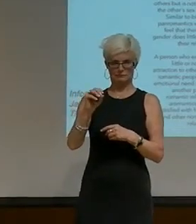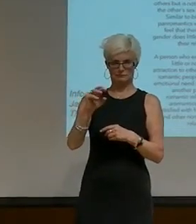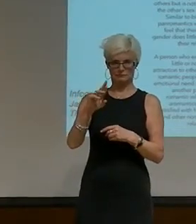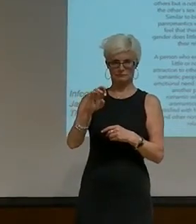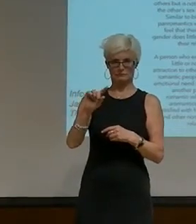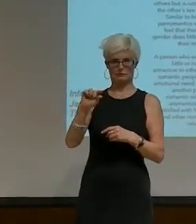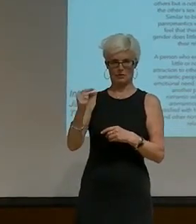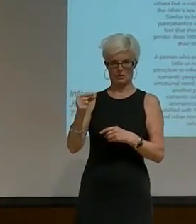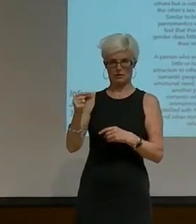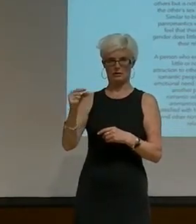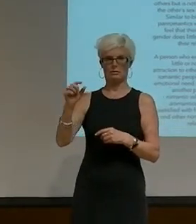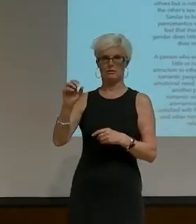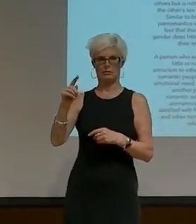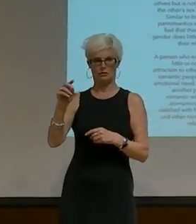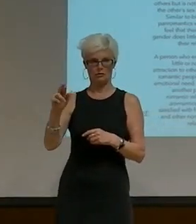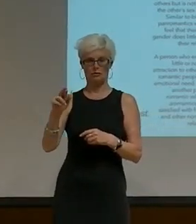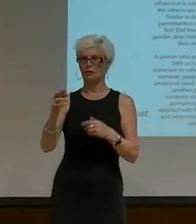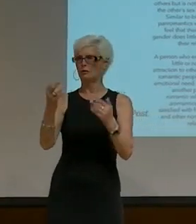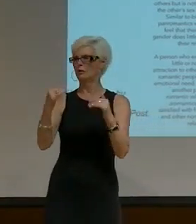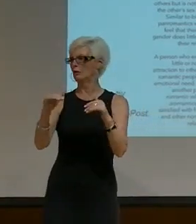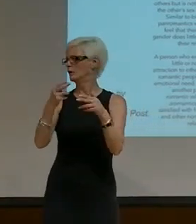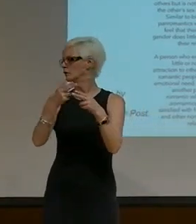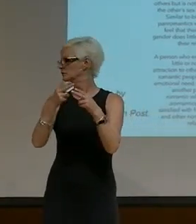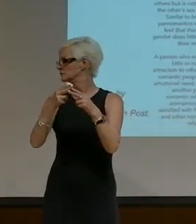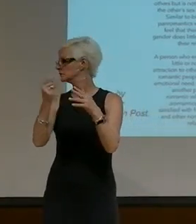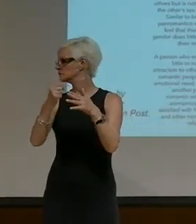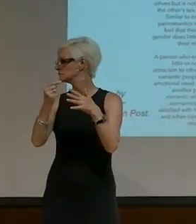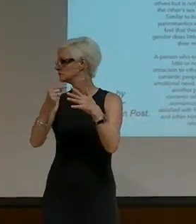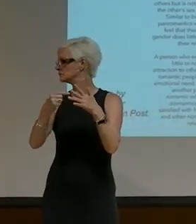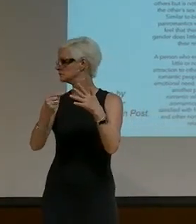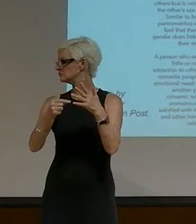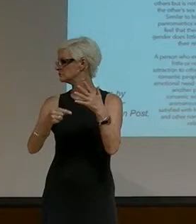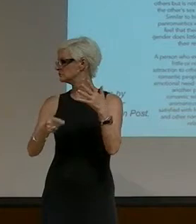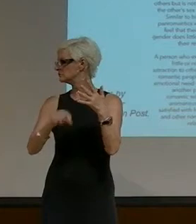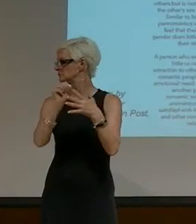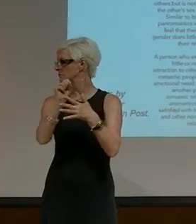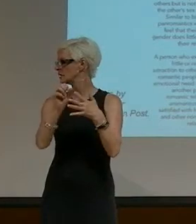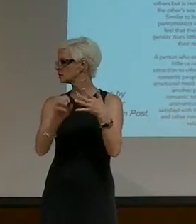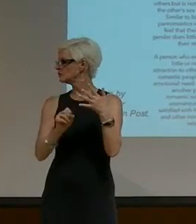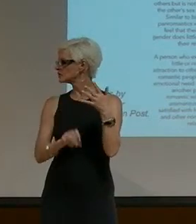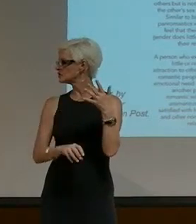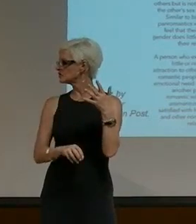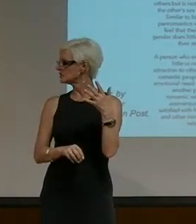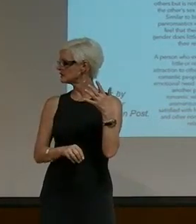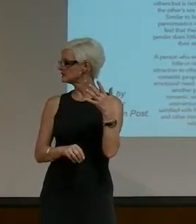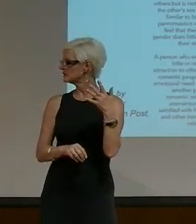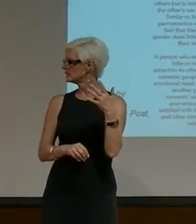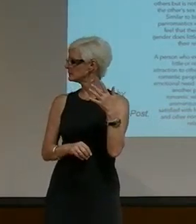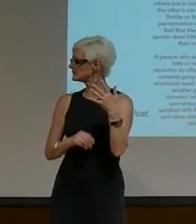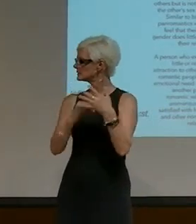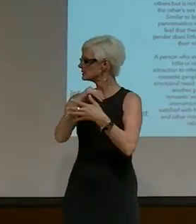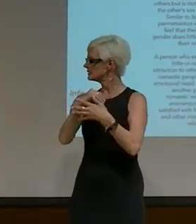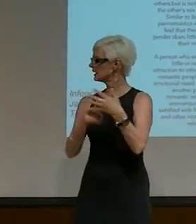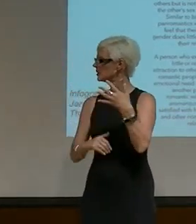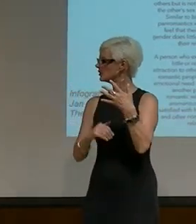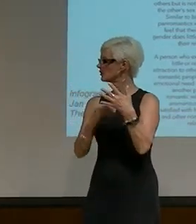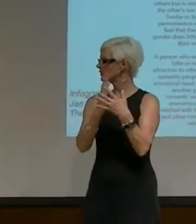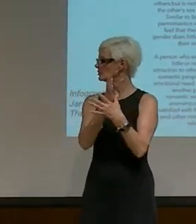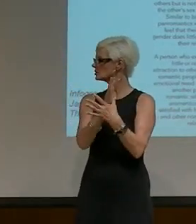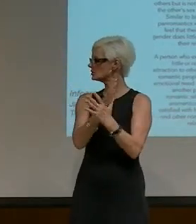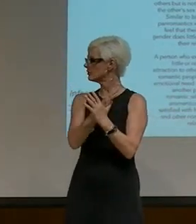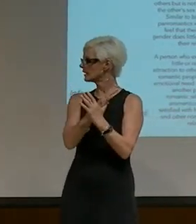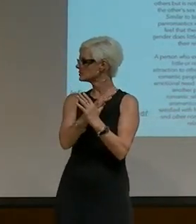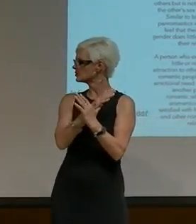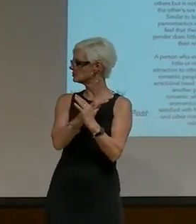and Nicole Proust, Catherine Eichen, Alan Van Van Der Moven, Jenny Coglund. Yes, thank